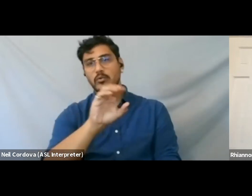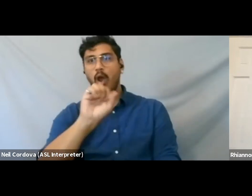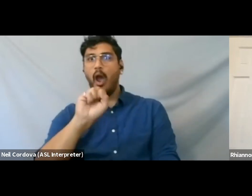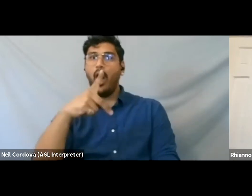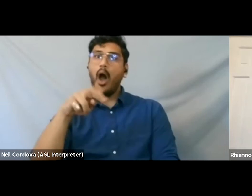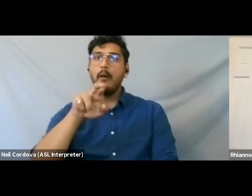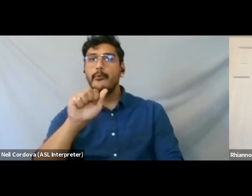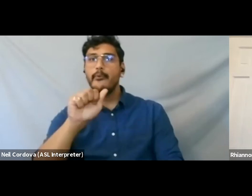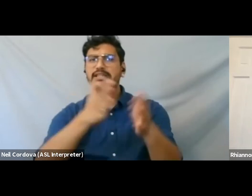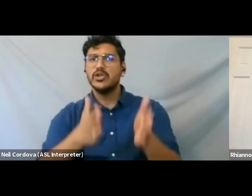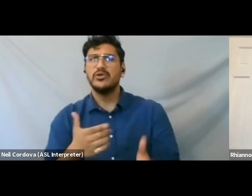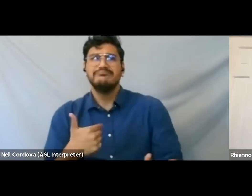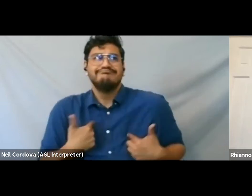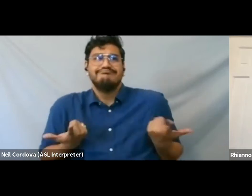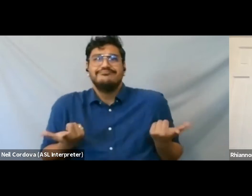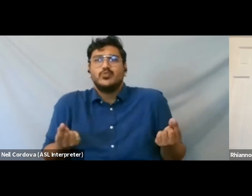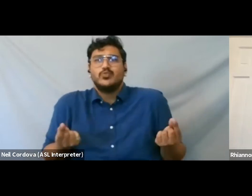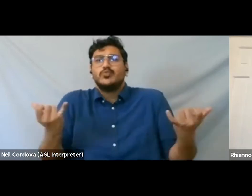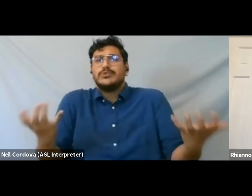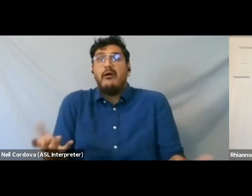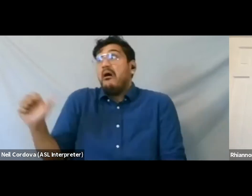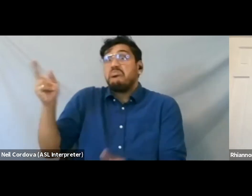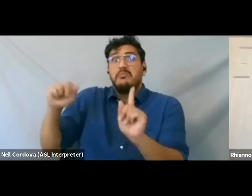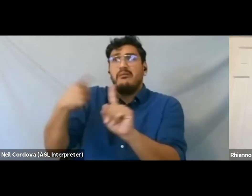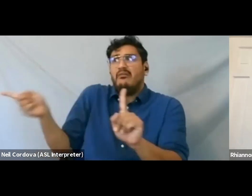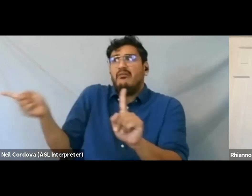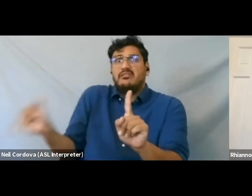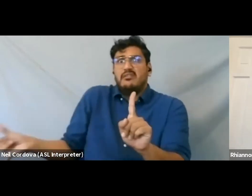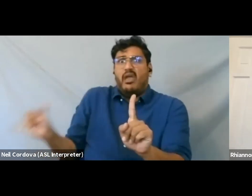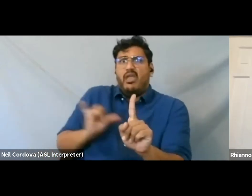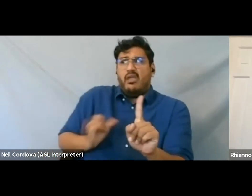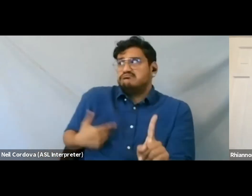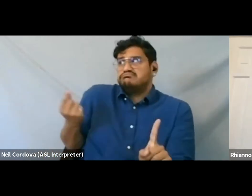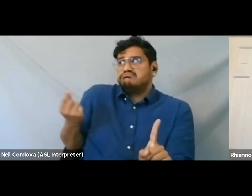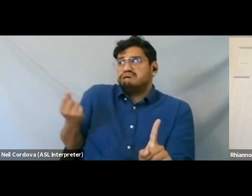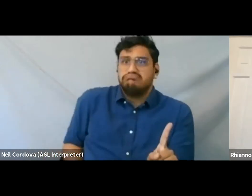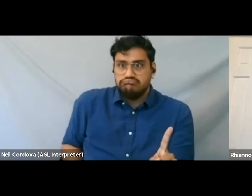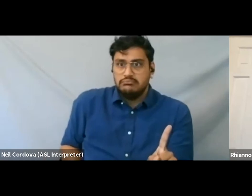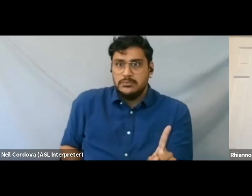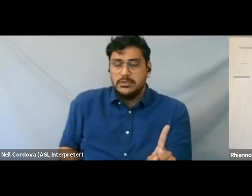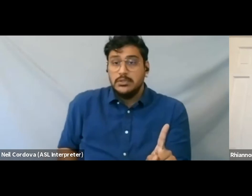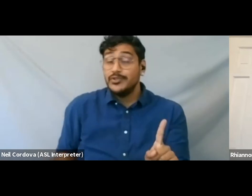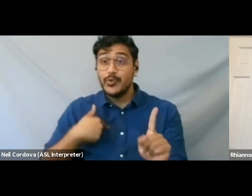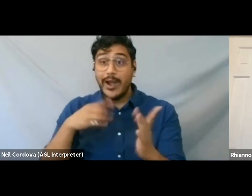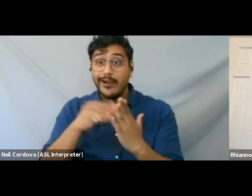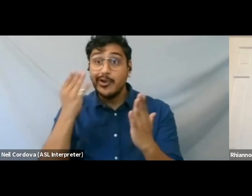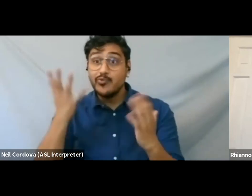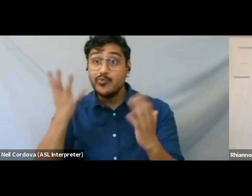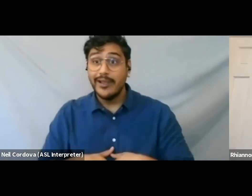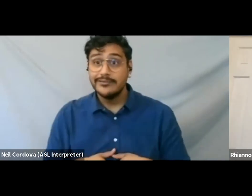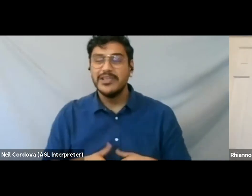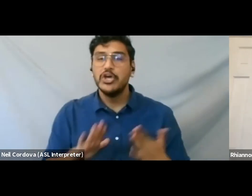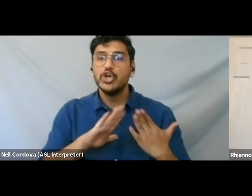I discovered the beauty of community music making. And how I discovered it was through